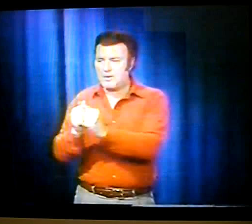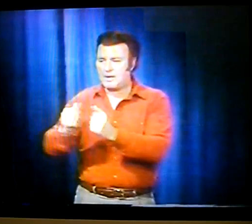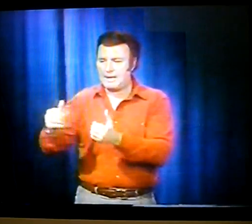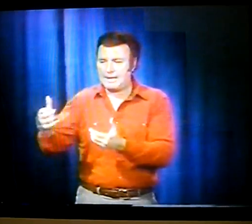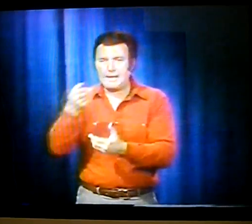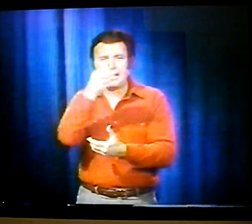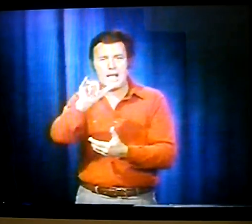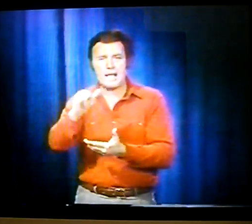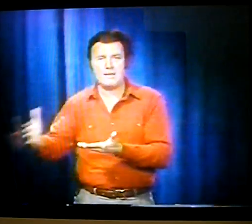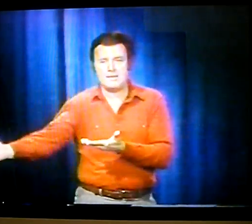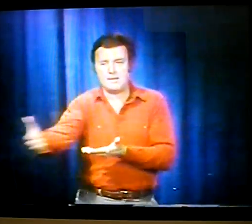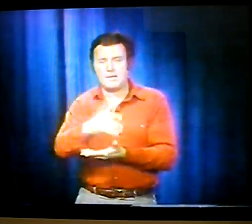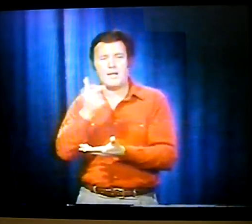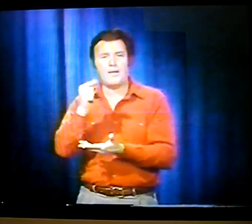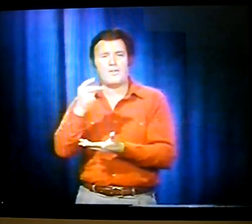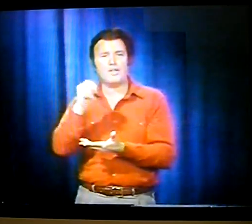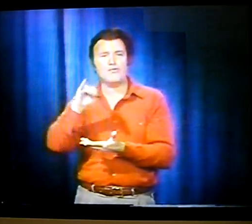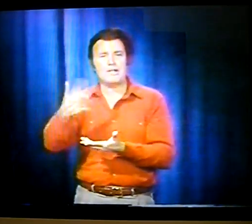with collecting hay.